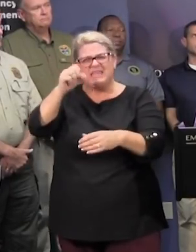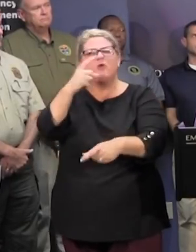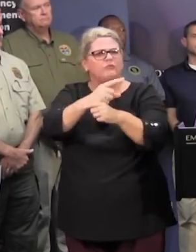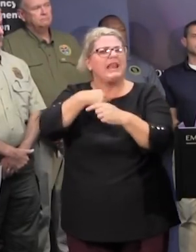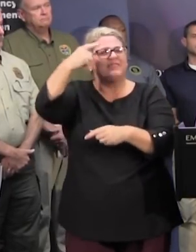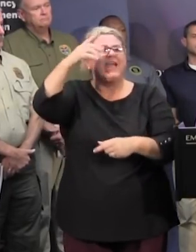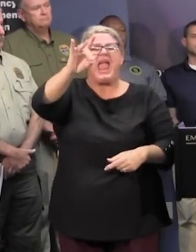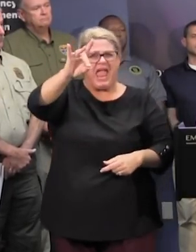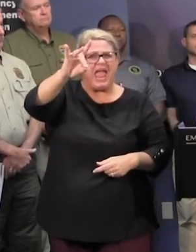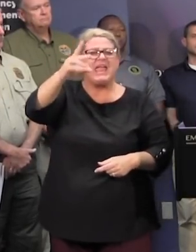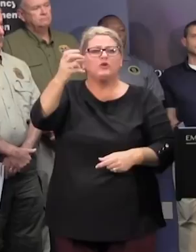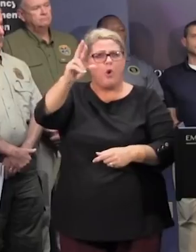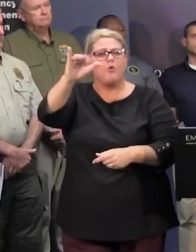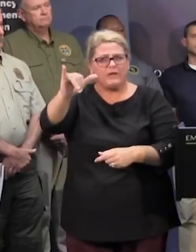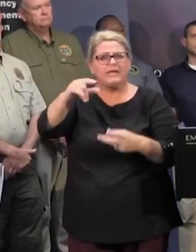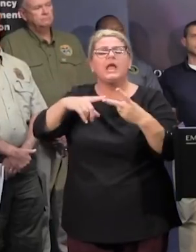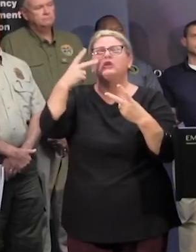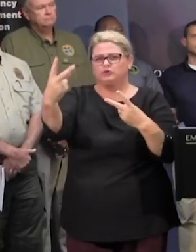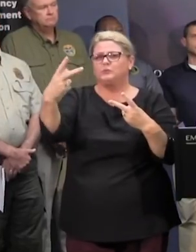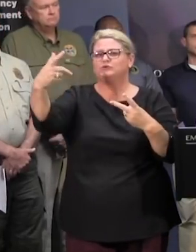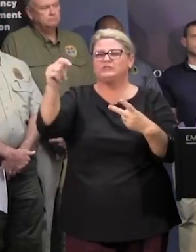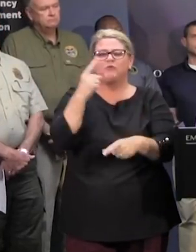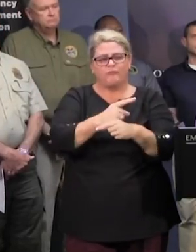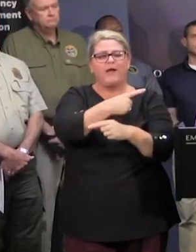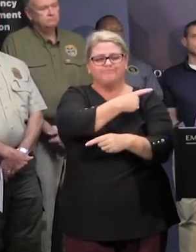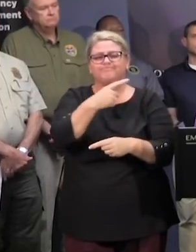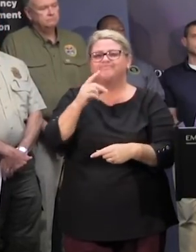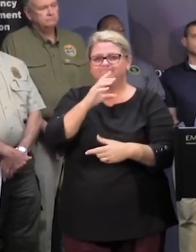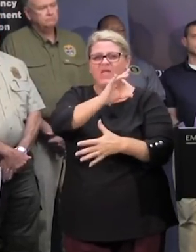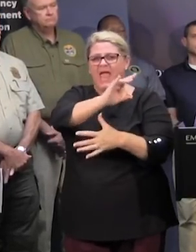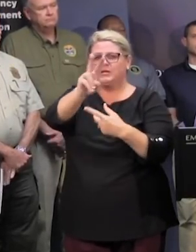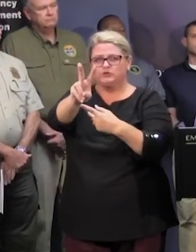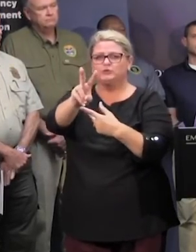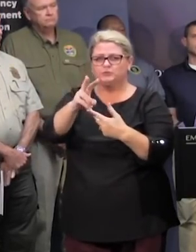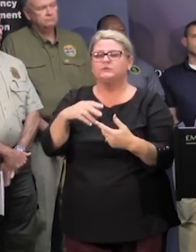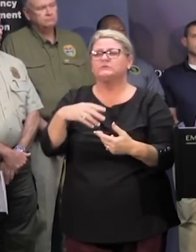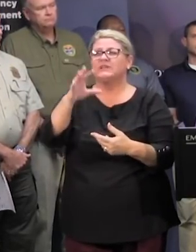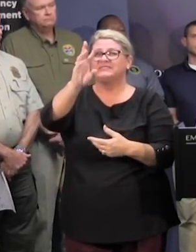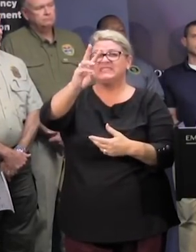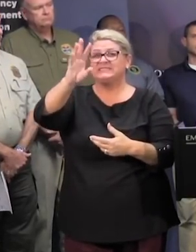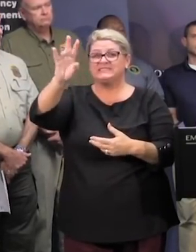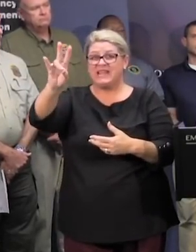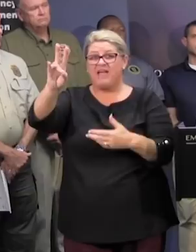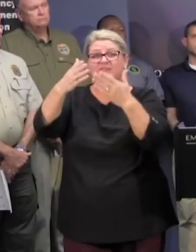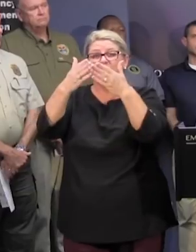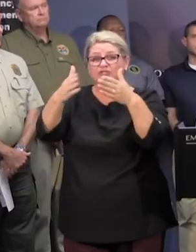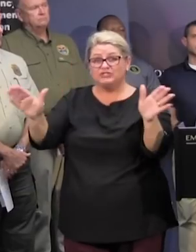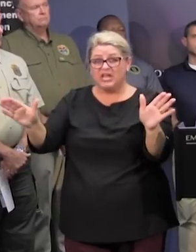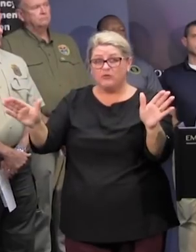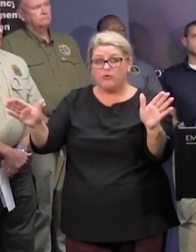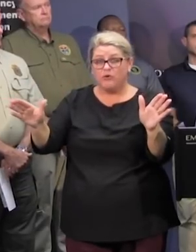it was eight that's right it was eight in ory and two in georgetown that is correct and out of the 67 general population